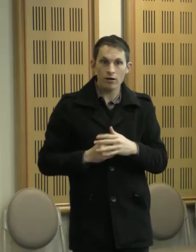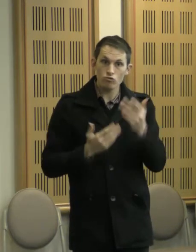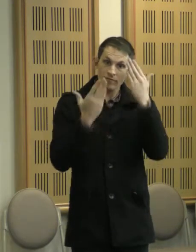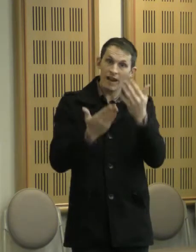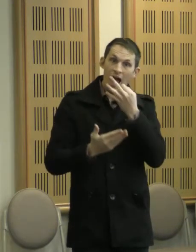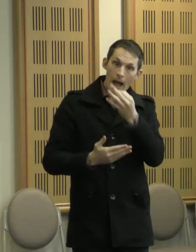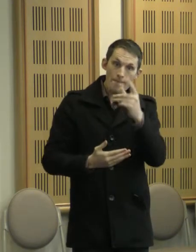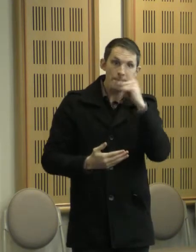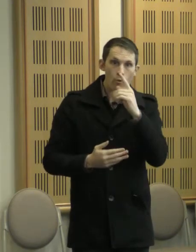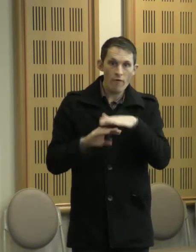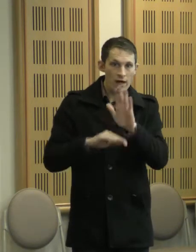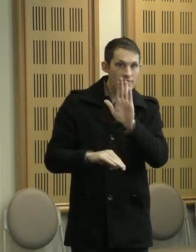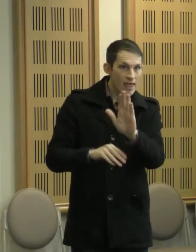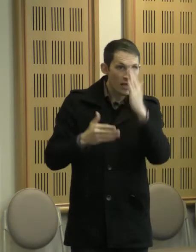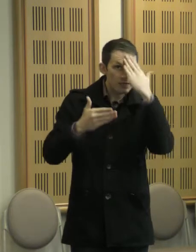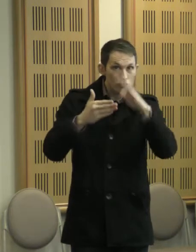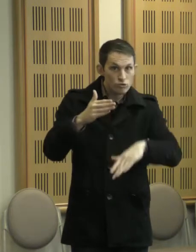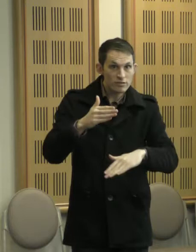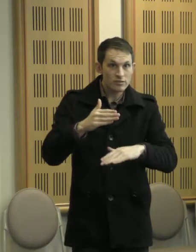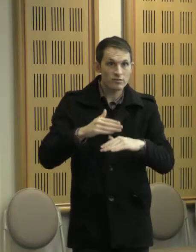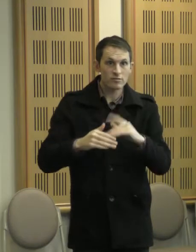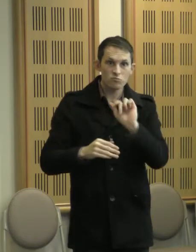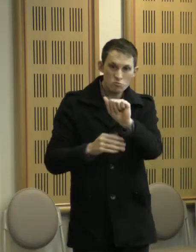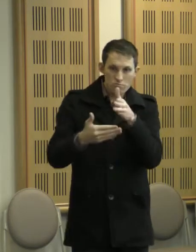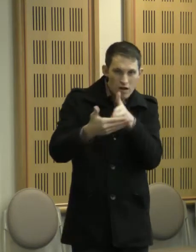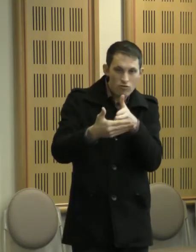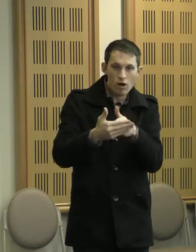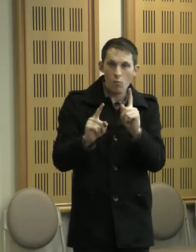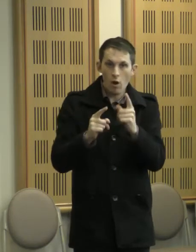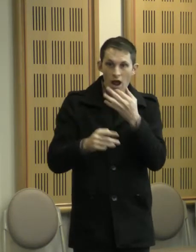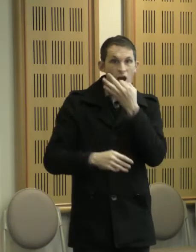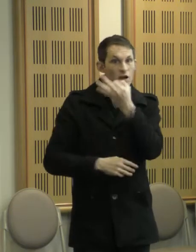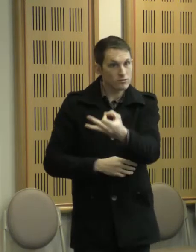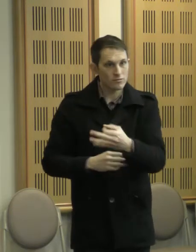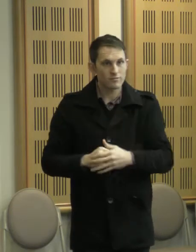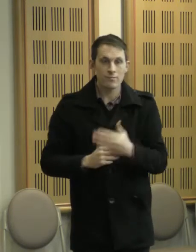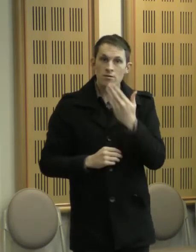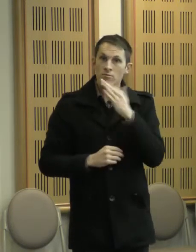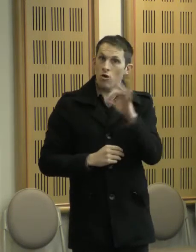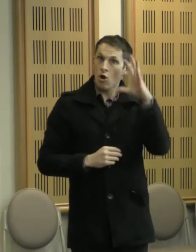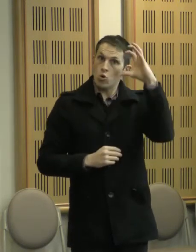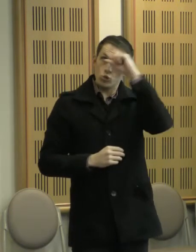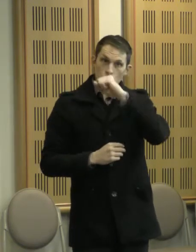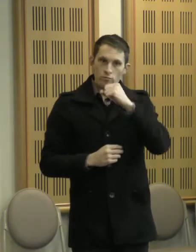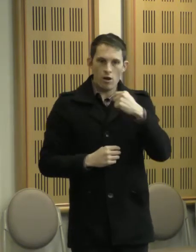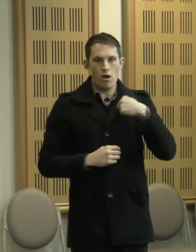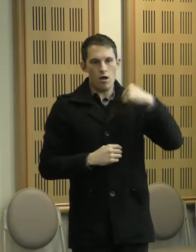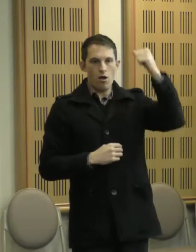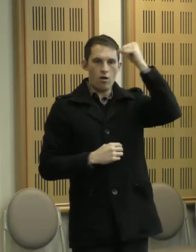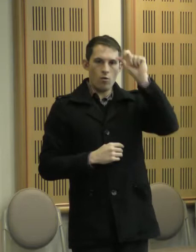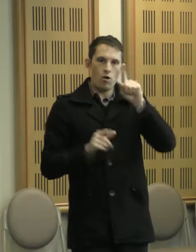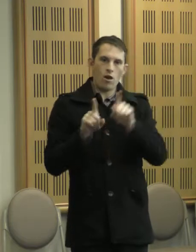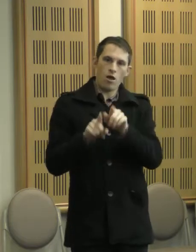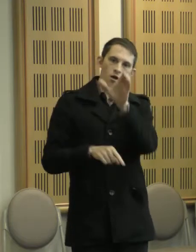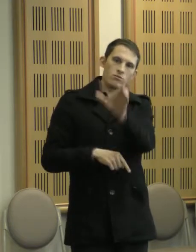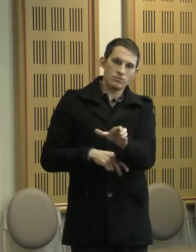experiences, the things that are barriers for them. Don't assume you know what it's like to be an Indigenous person if you